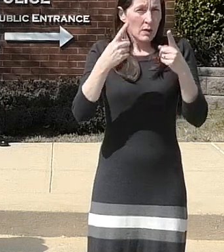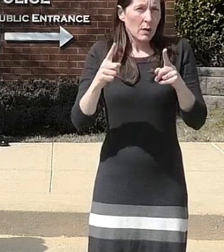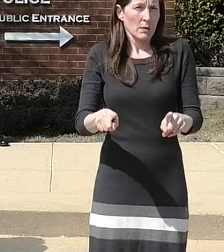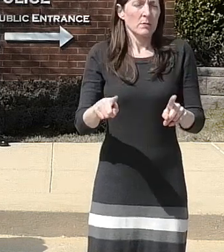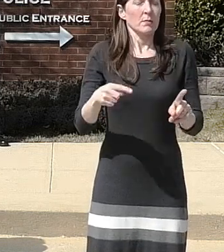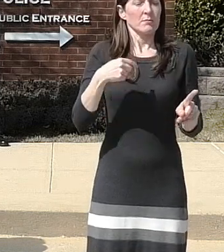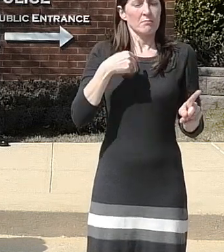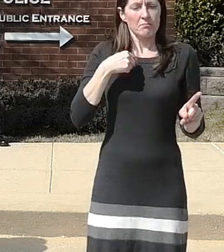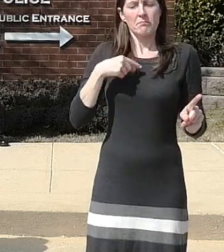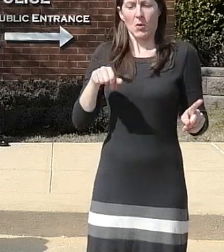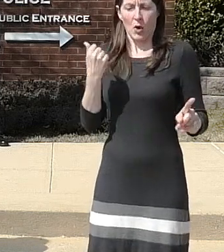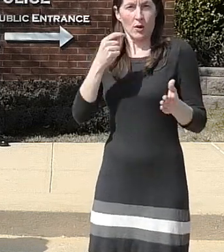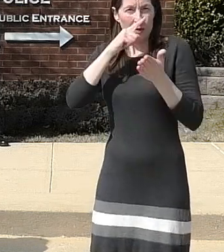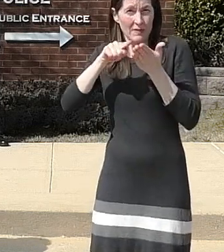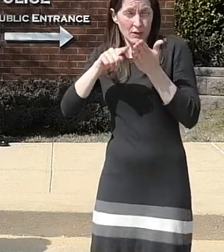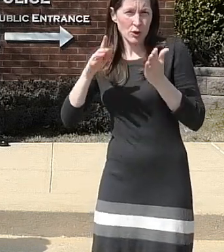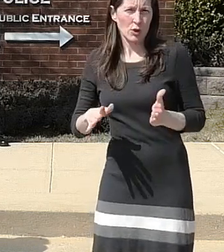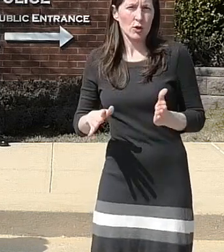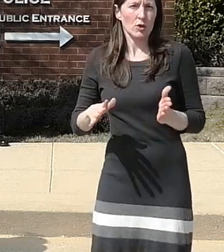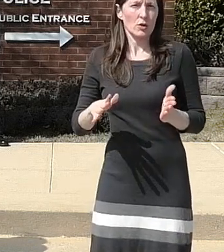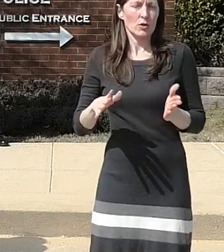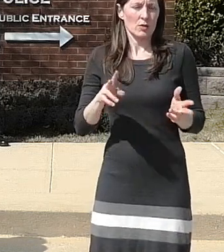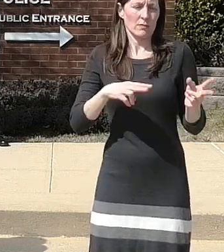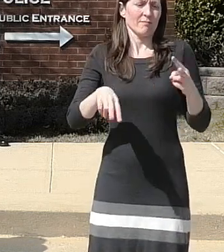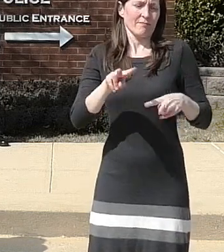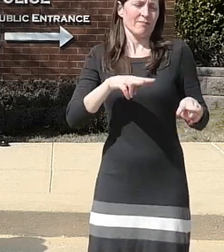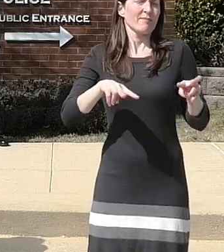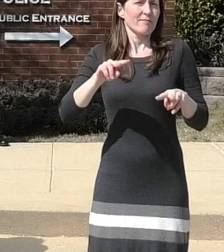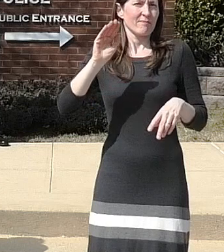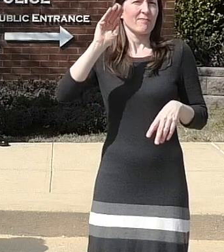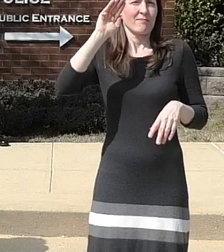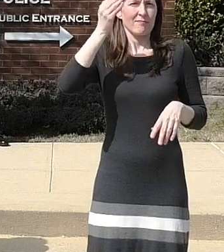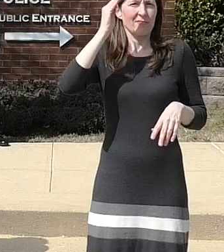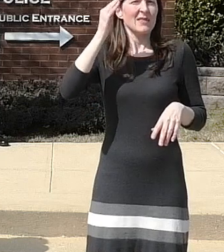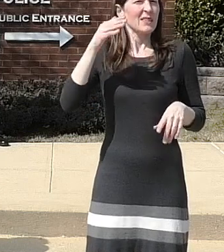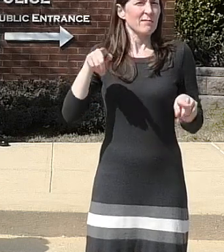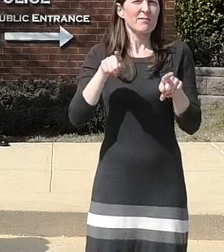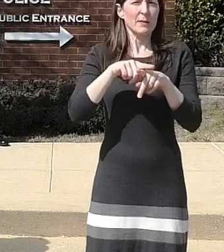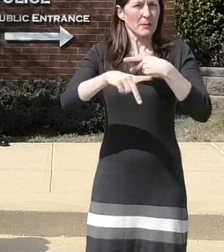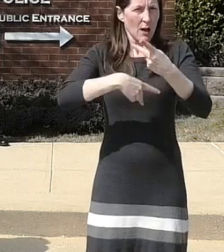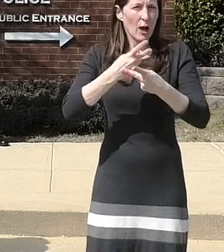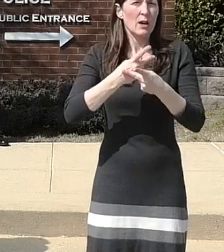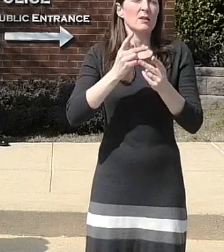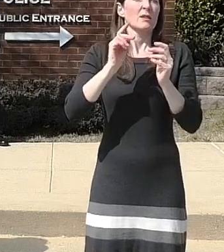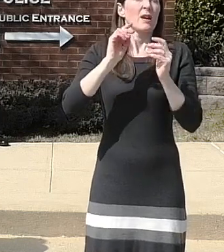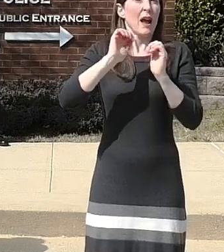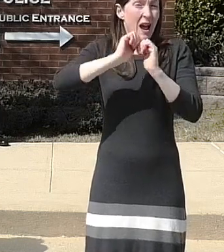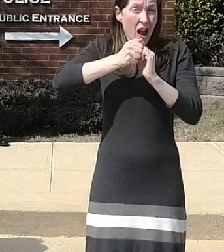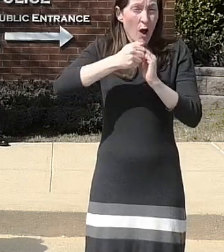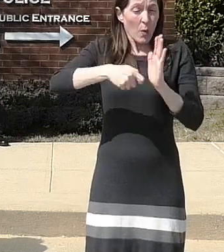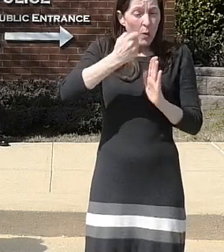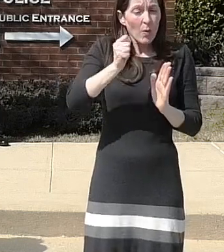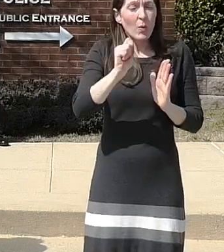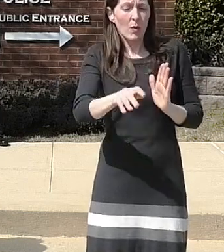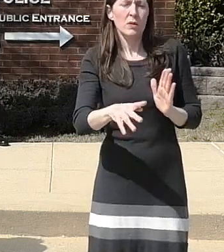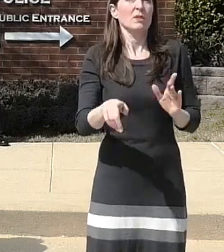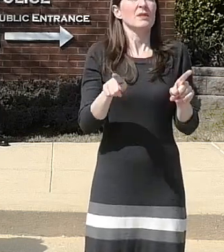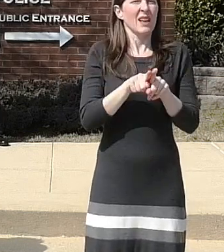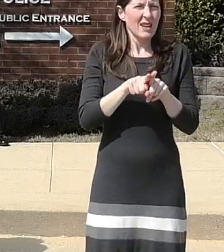uh to be the sort of the same mo was done the same way and a lot of things